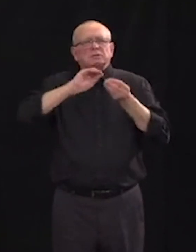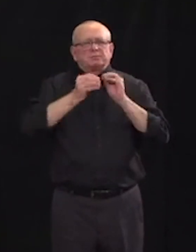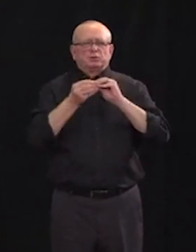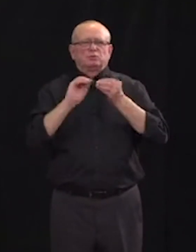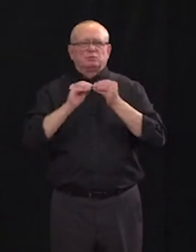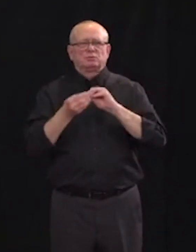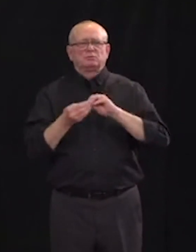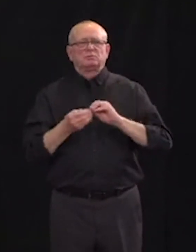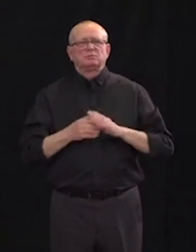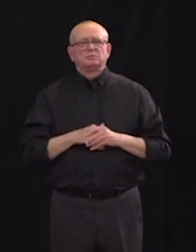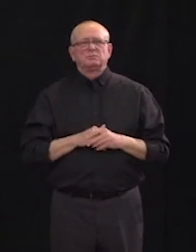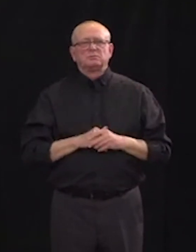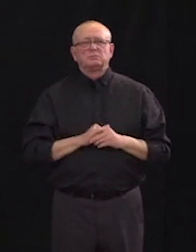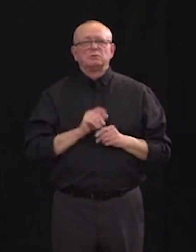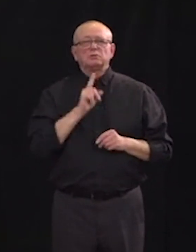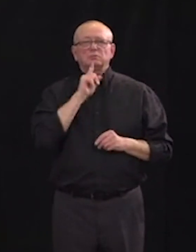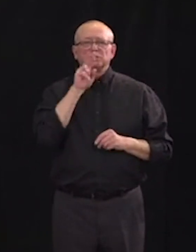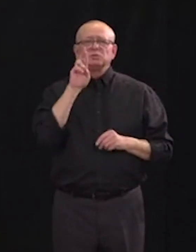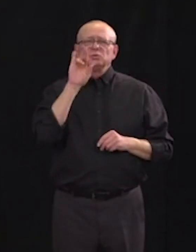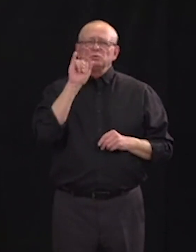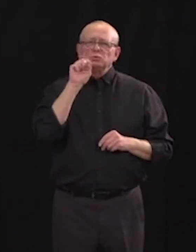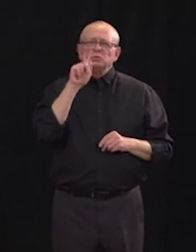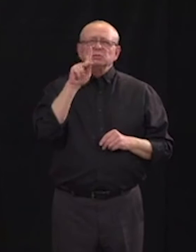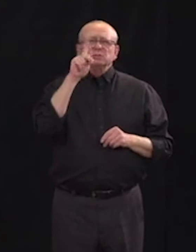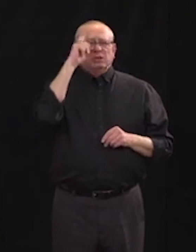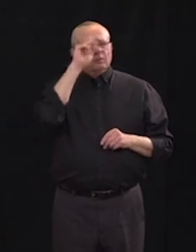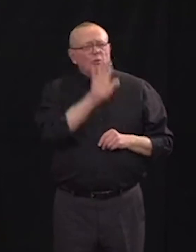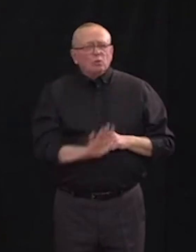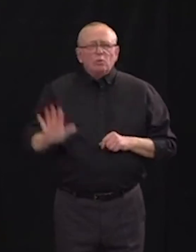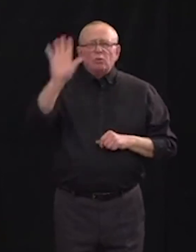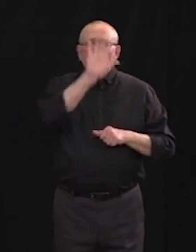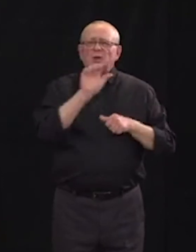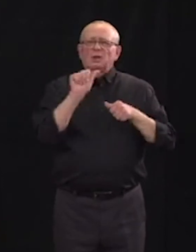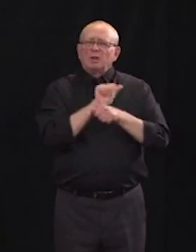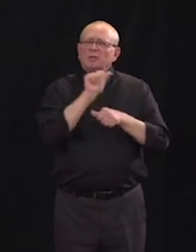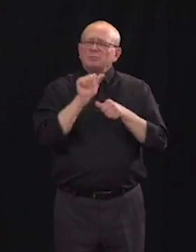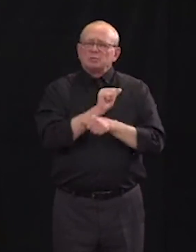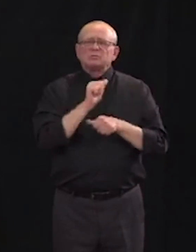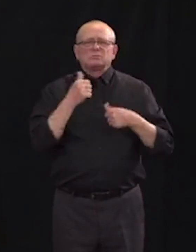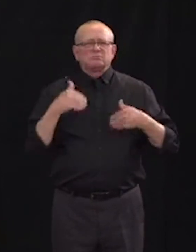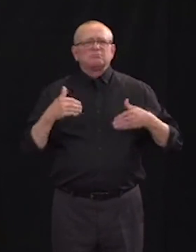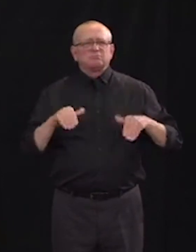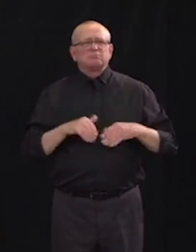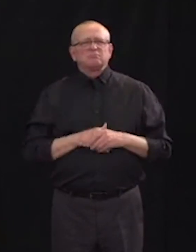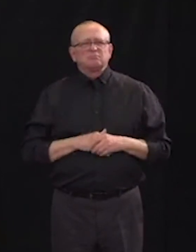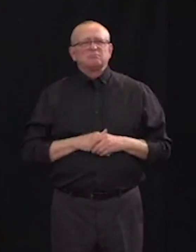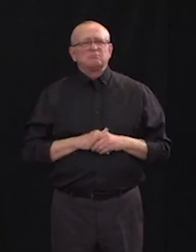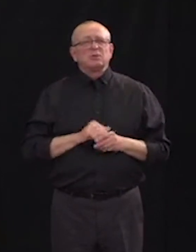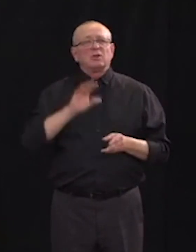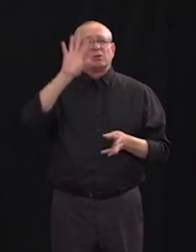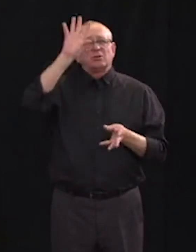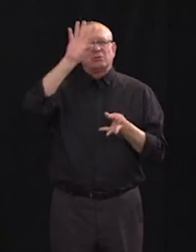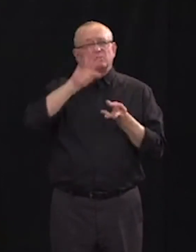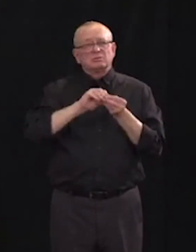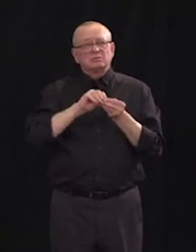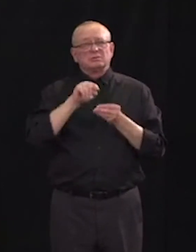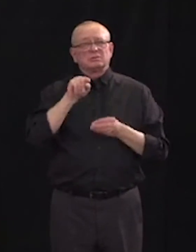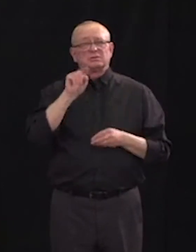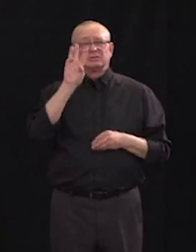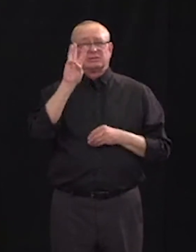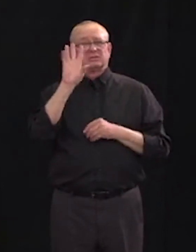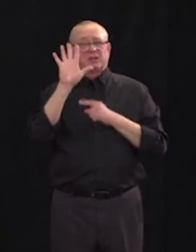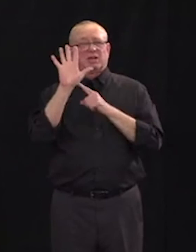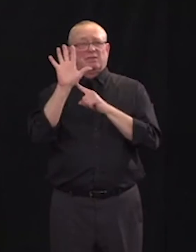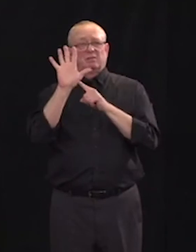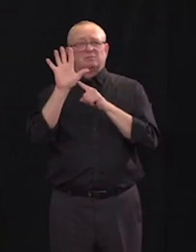We suspect that up to 65 of our total cases to date may be the result of community transmission. Let me remind you